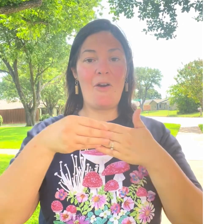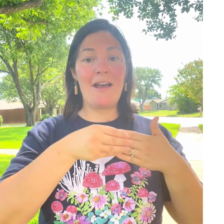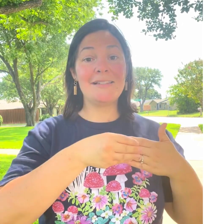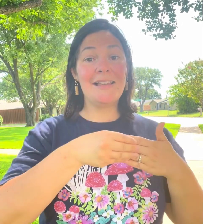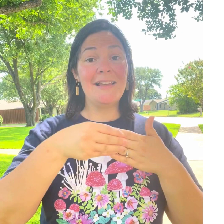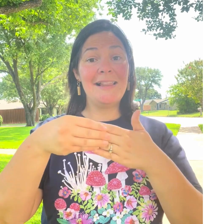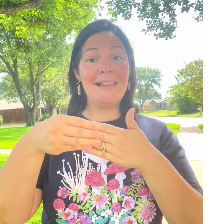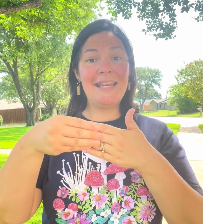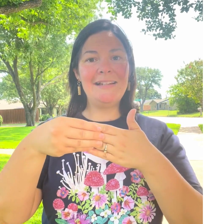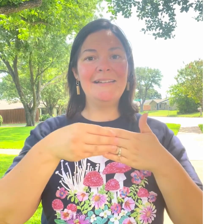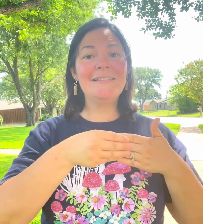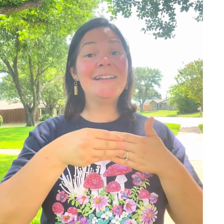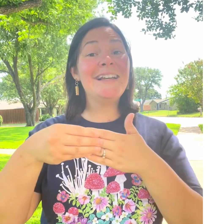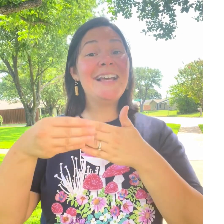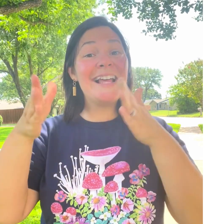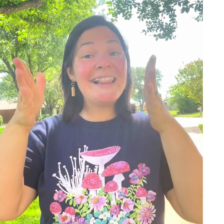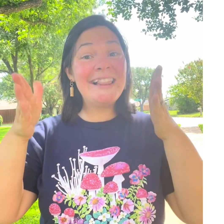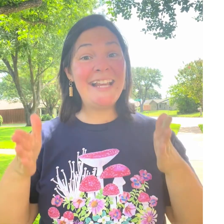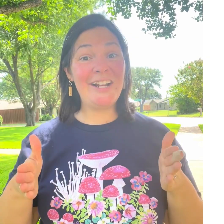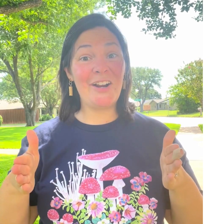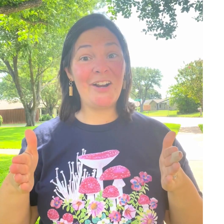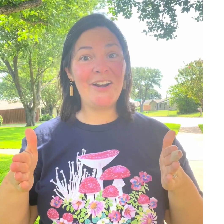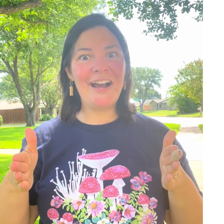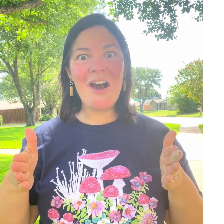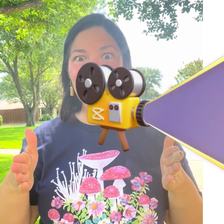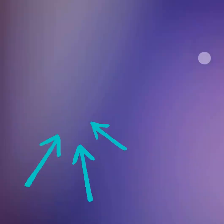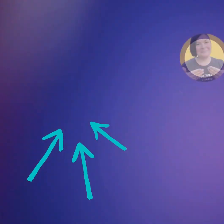across. Lead. Leader. Leader.